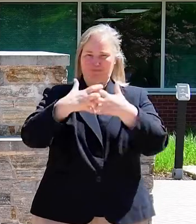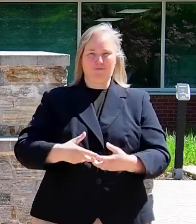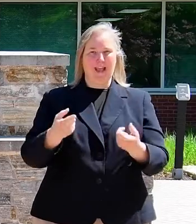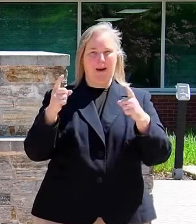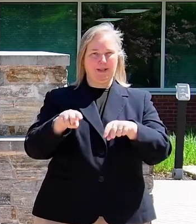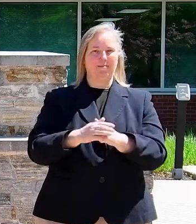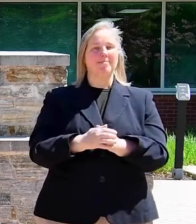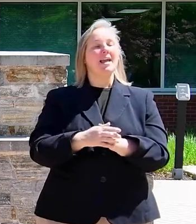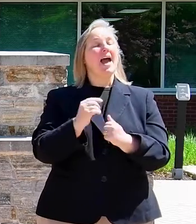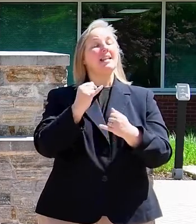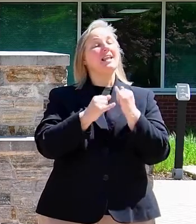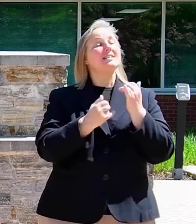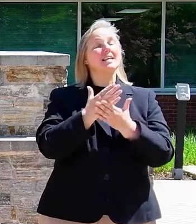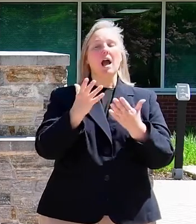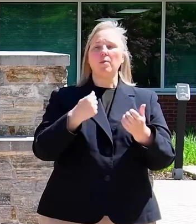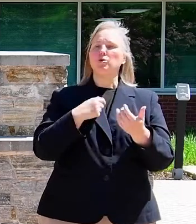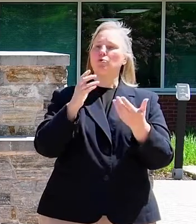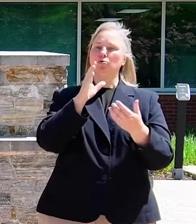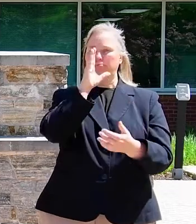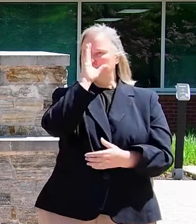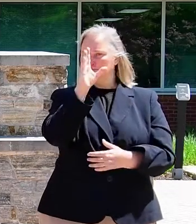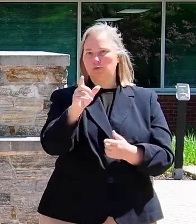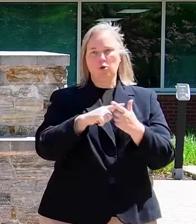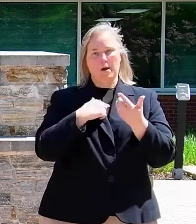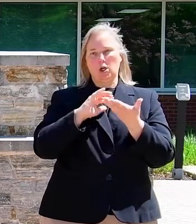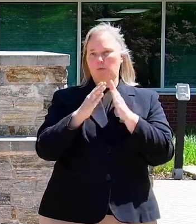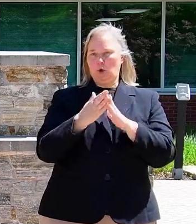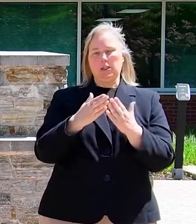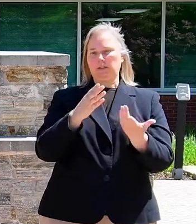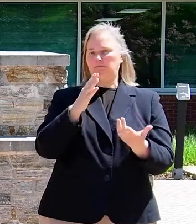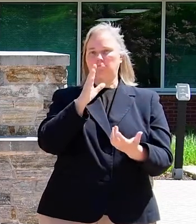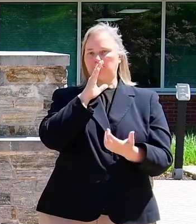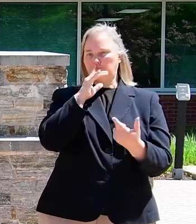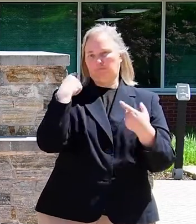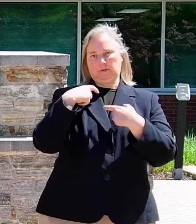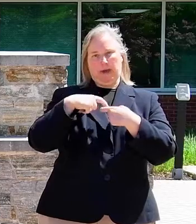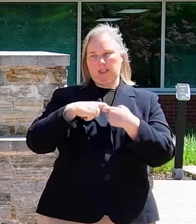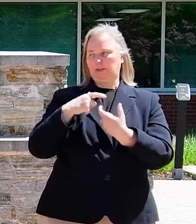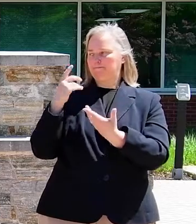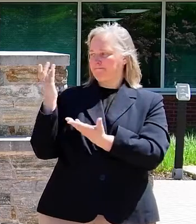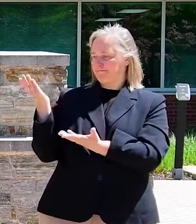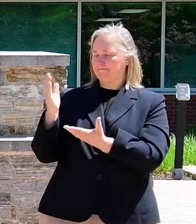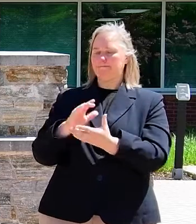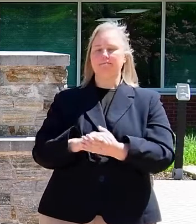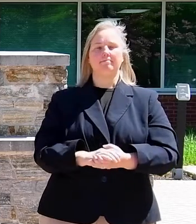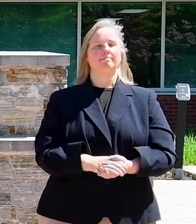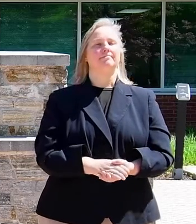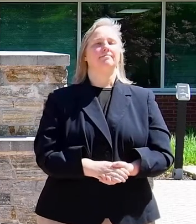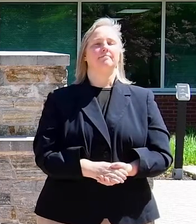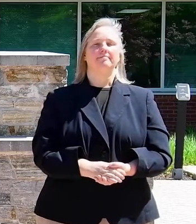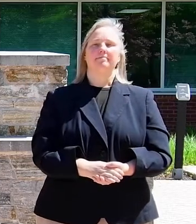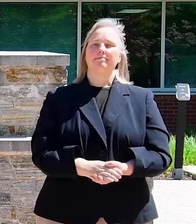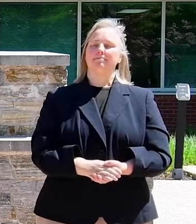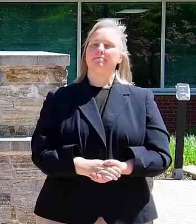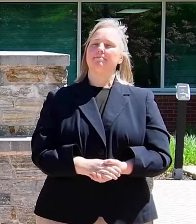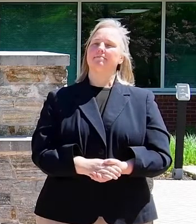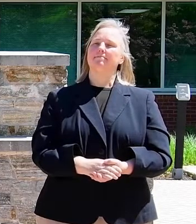lastly, I, I want to talk to my community. quiero hablarle directamente a mi comunidad, a la comunidad latina.